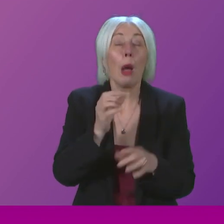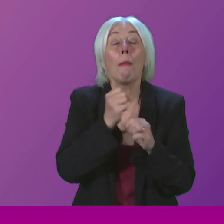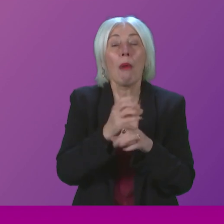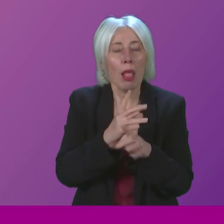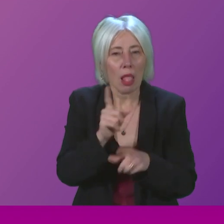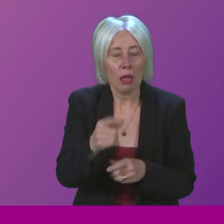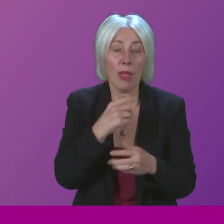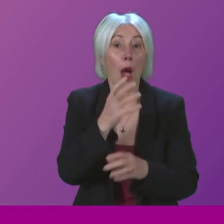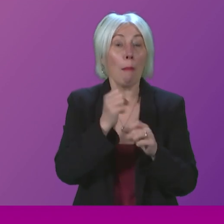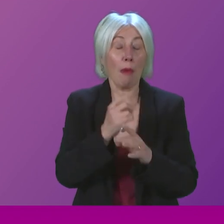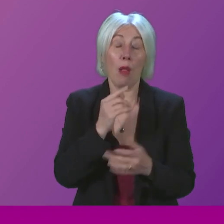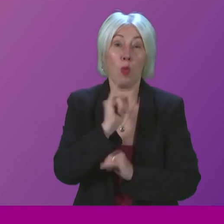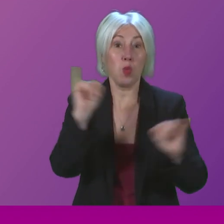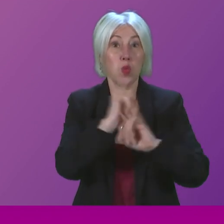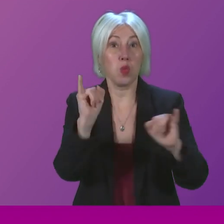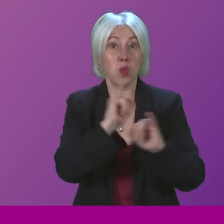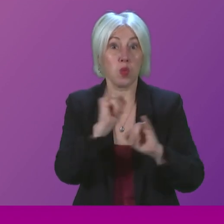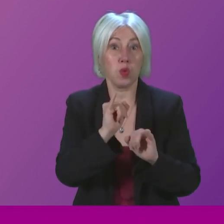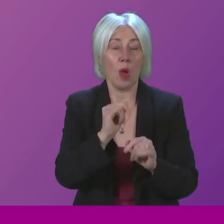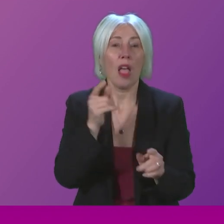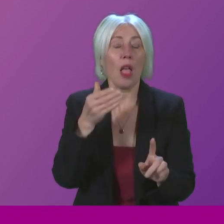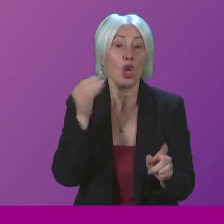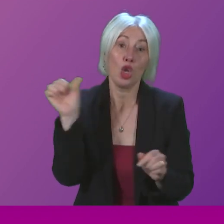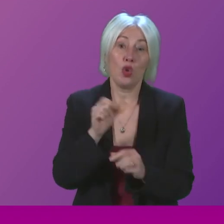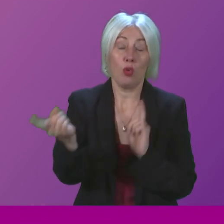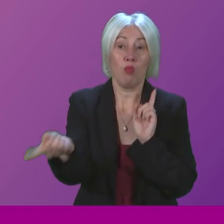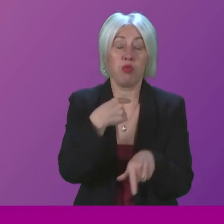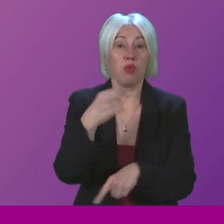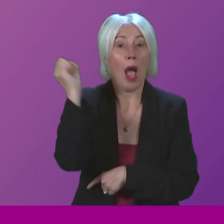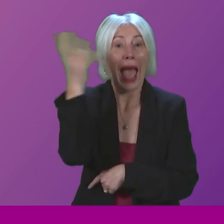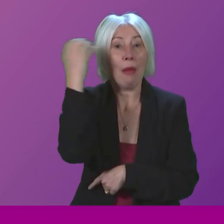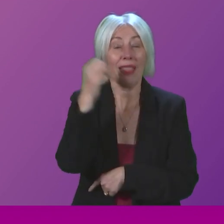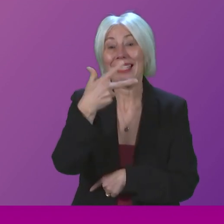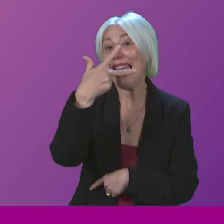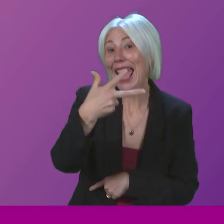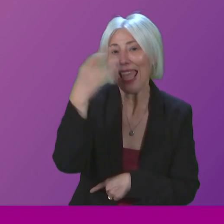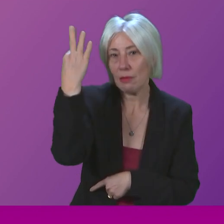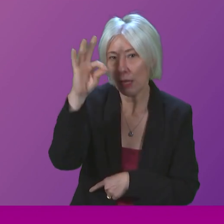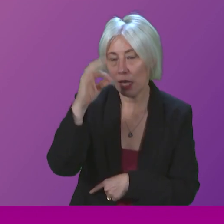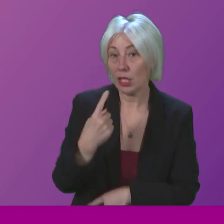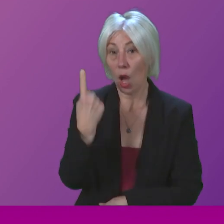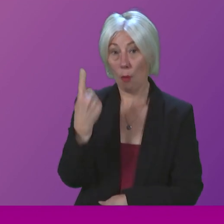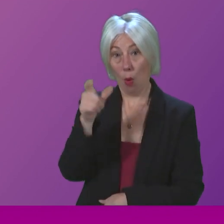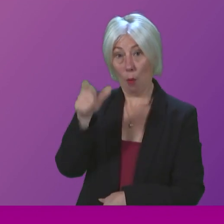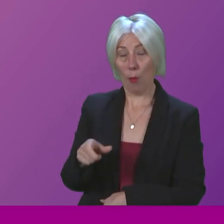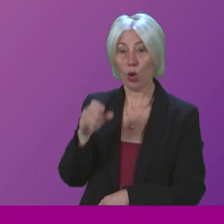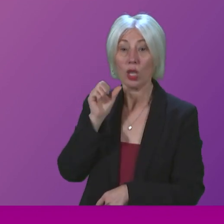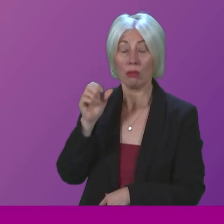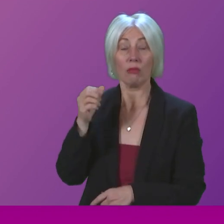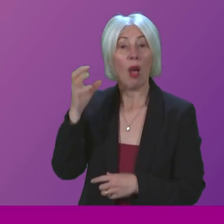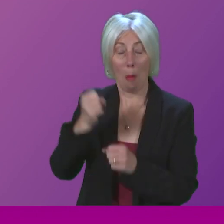They are so serious that the target response time is eight minutes. But this summer, one purple incident patient